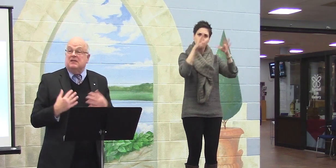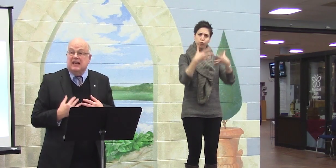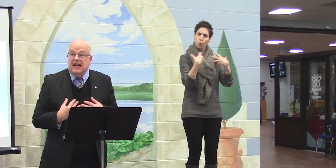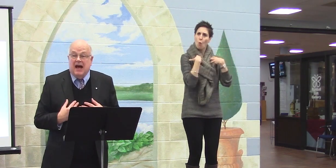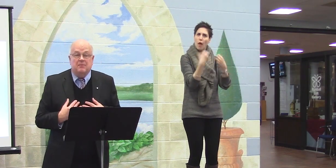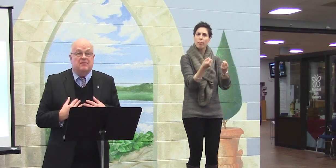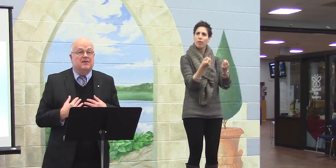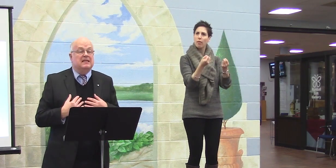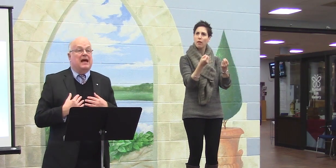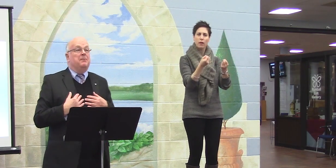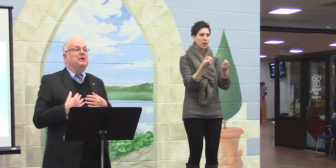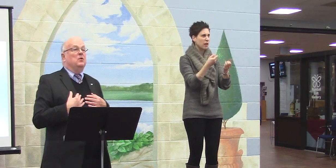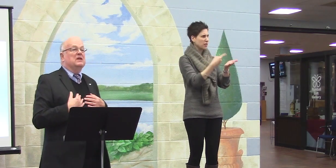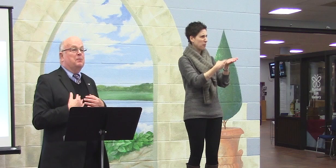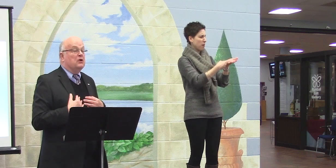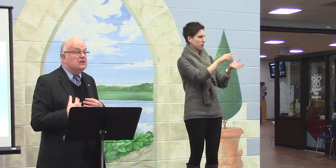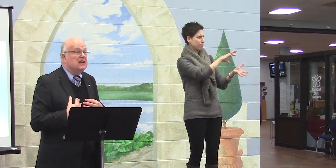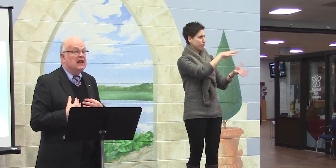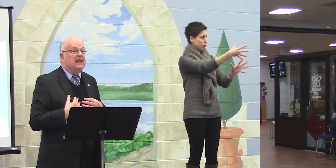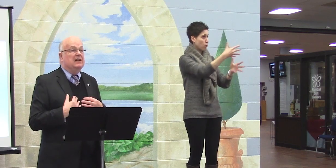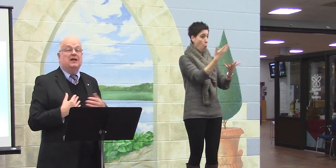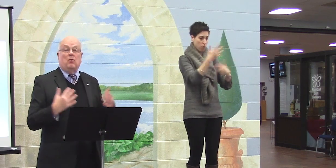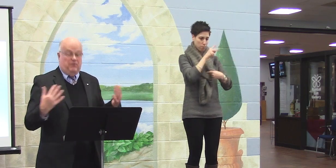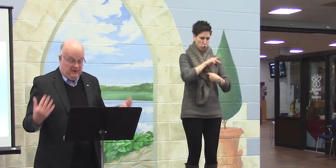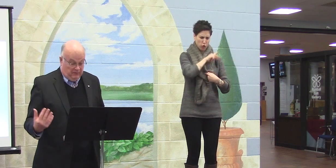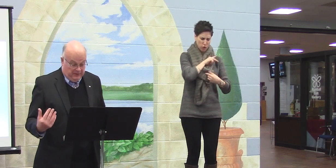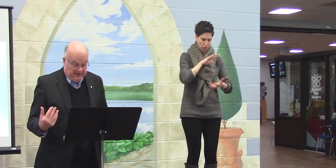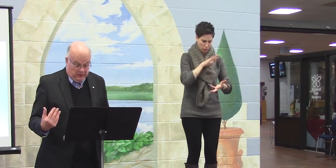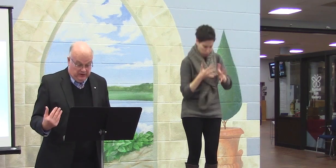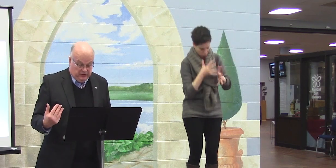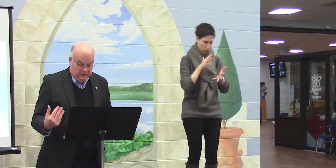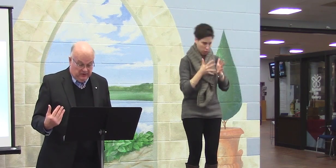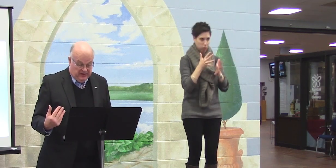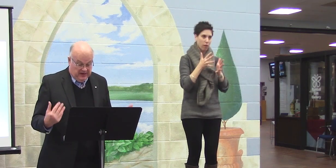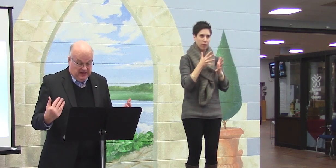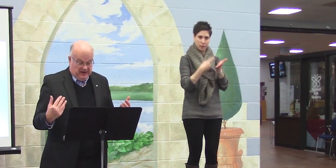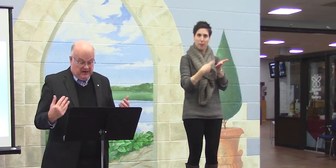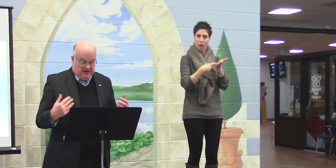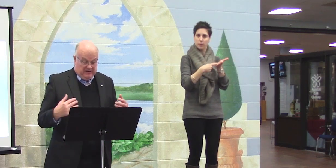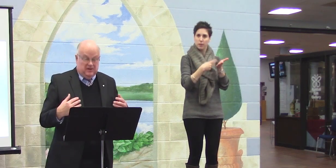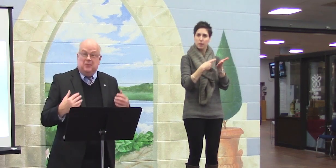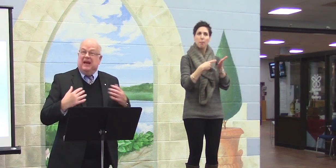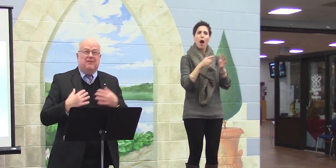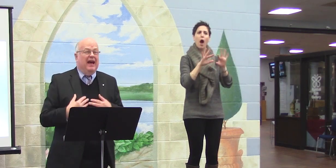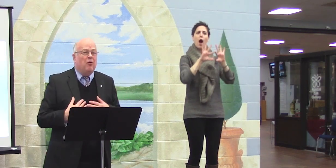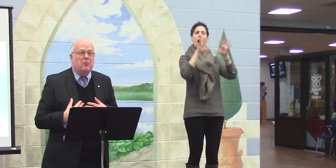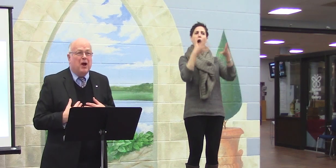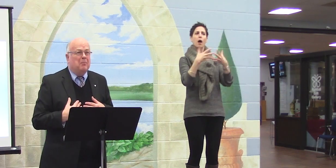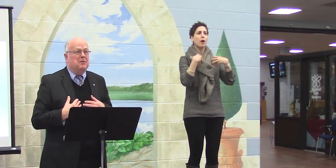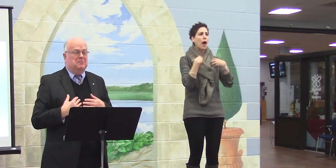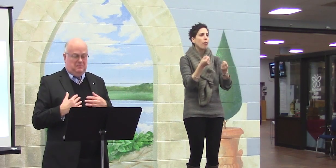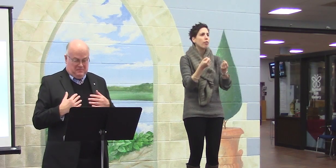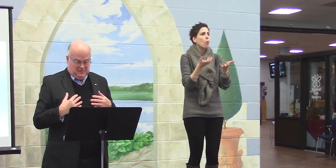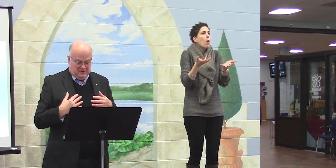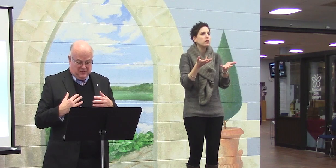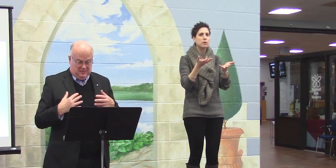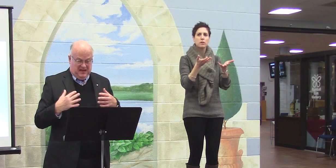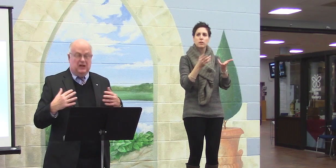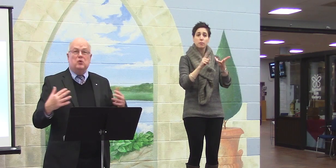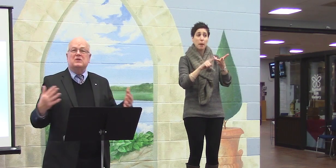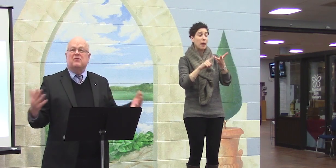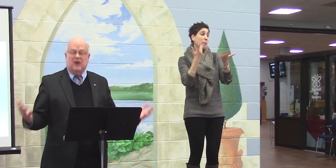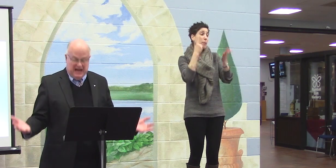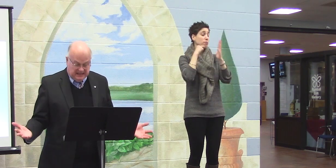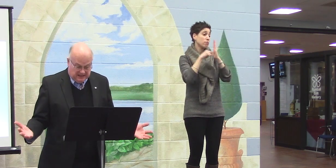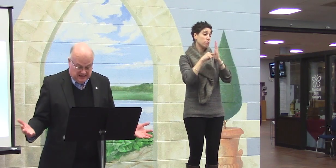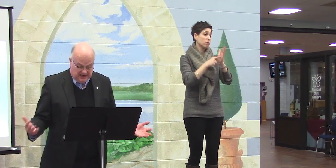sometimes things happen to us personally that don't feel very good too. You may have a health problem. You